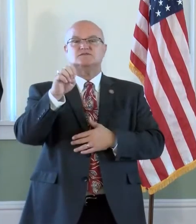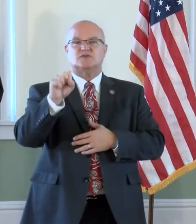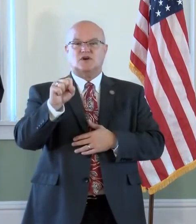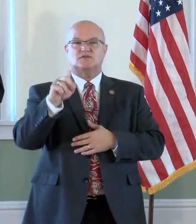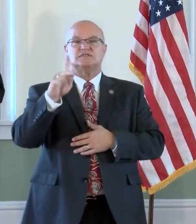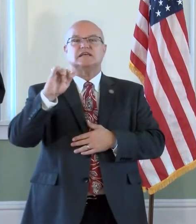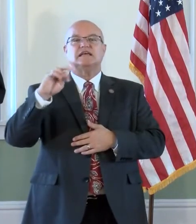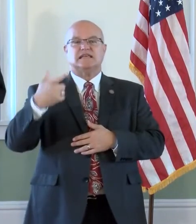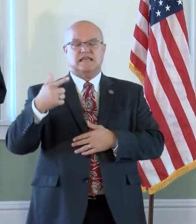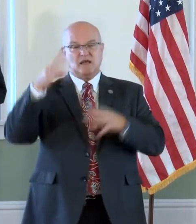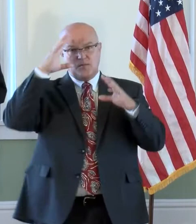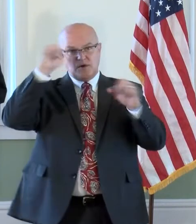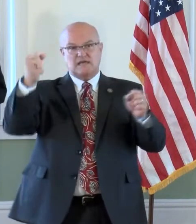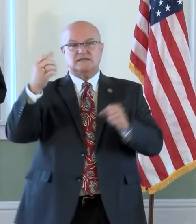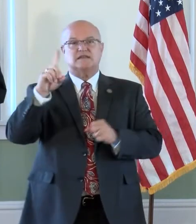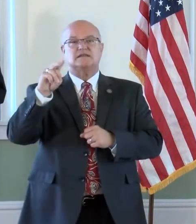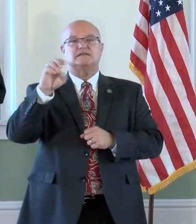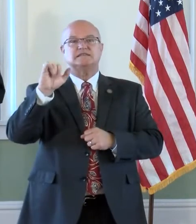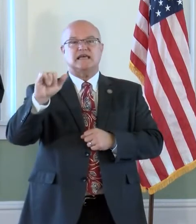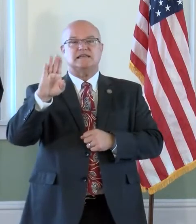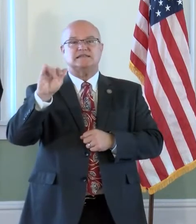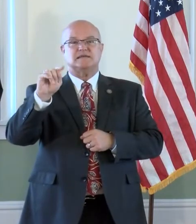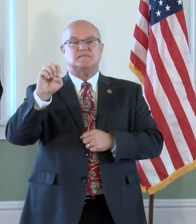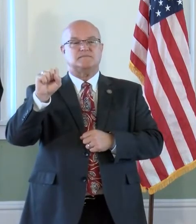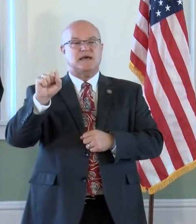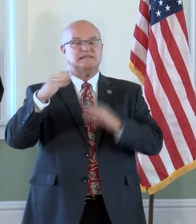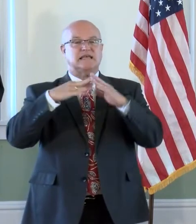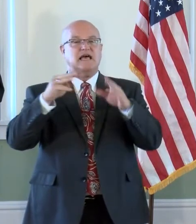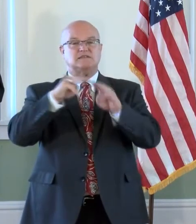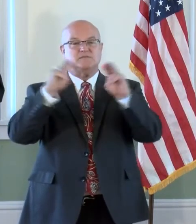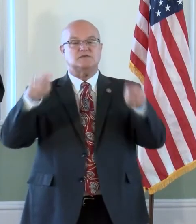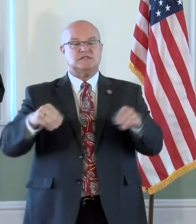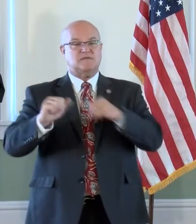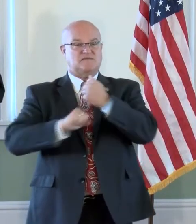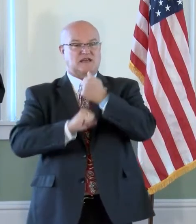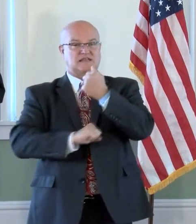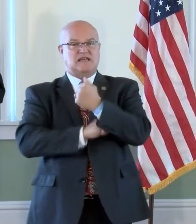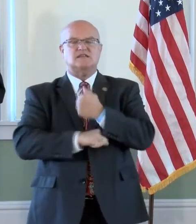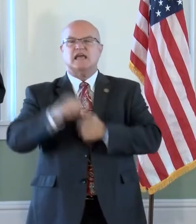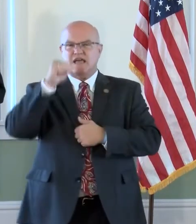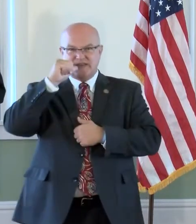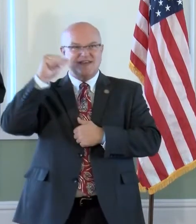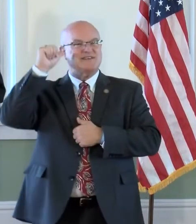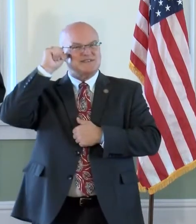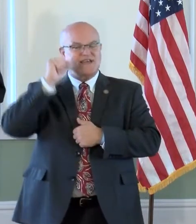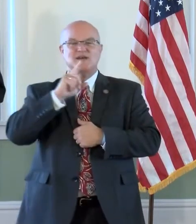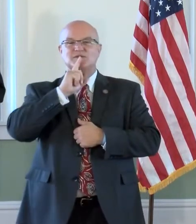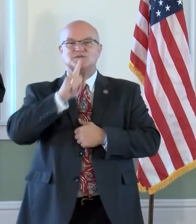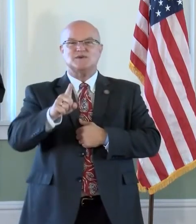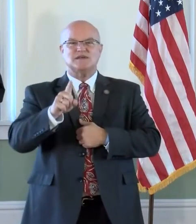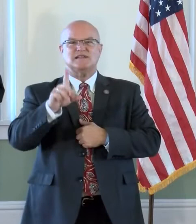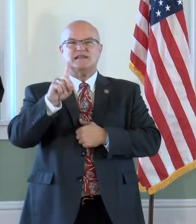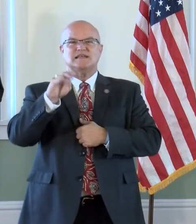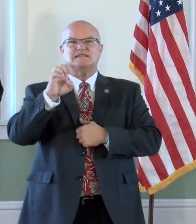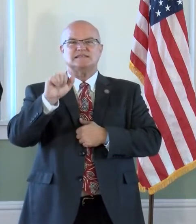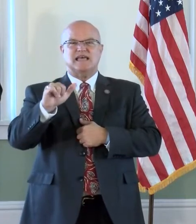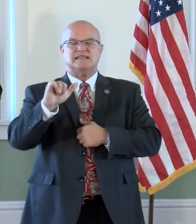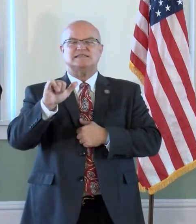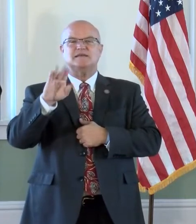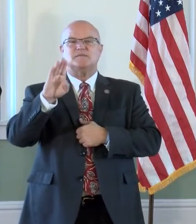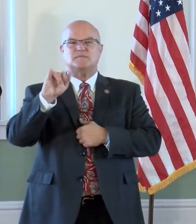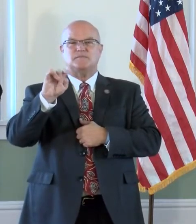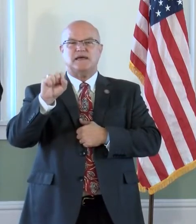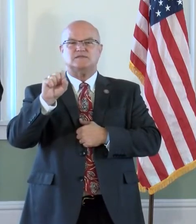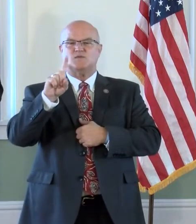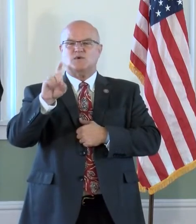president of the Daisy Bates House Museum Foundation. And again, yesterday was Daisy Bates' 106th birthday.